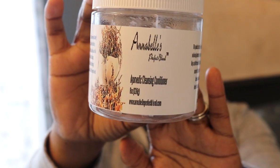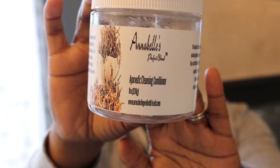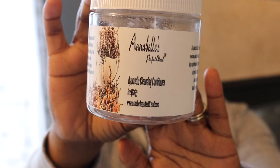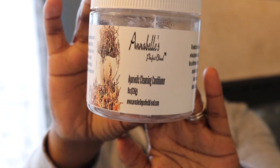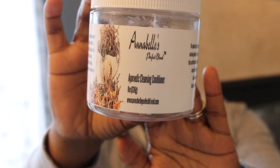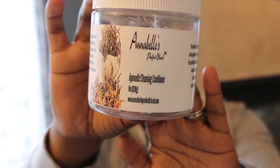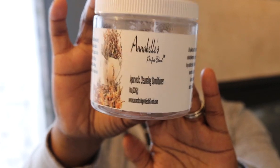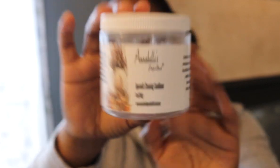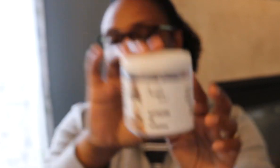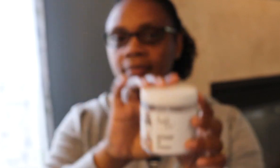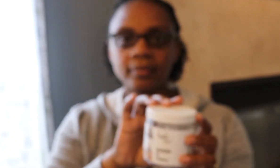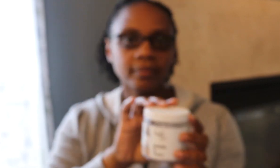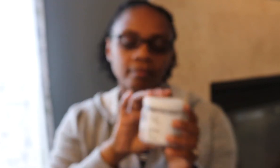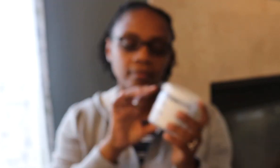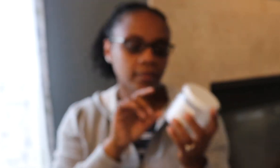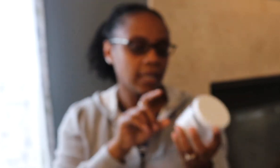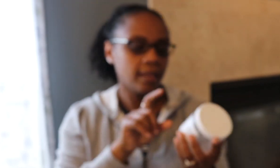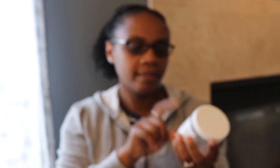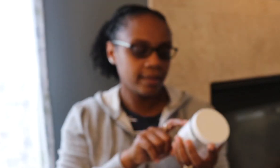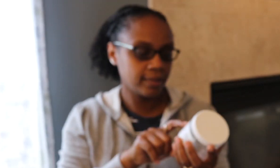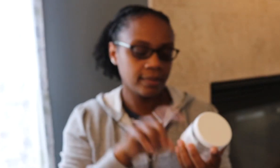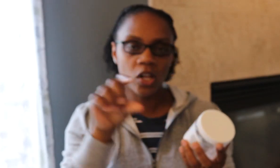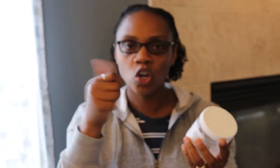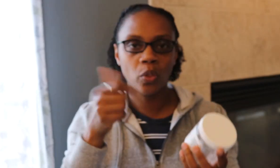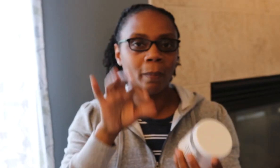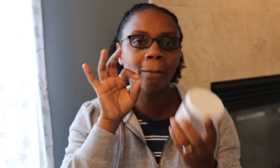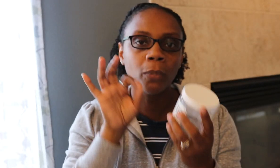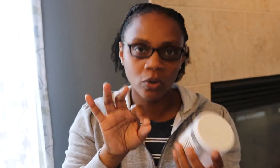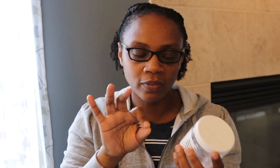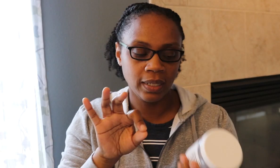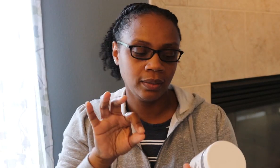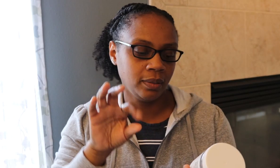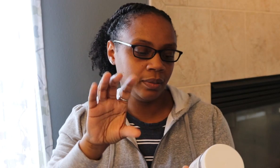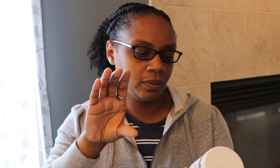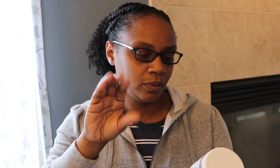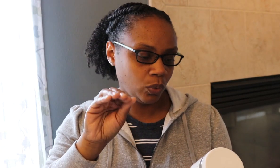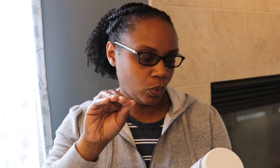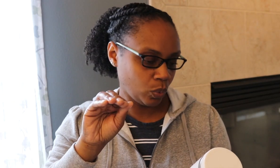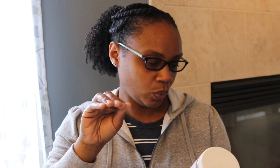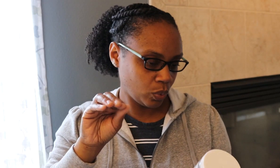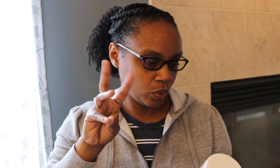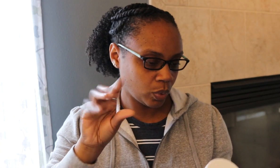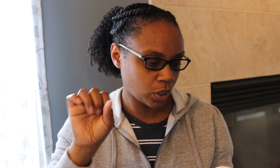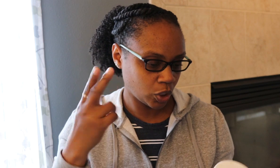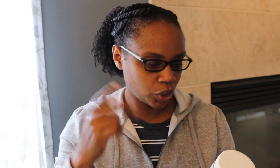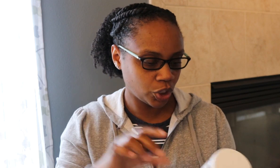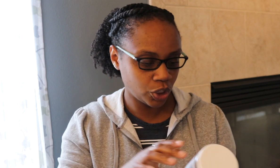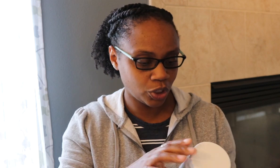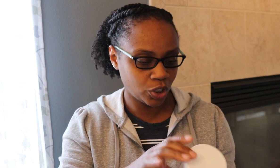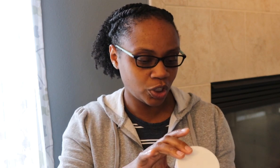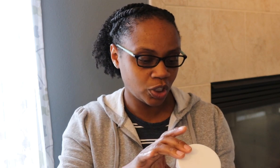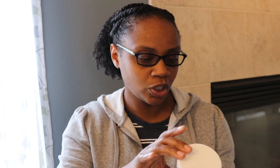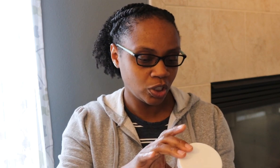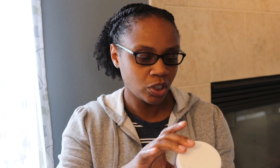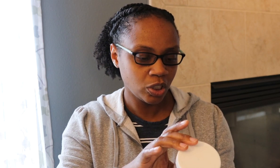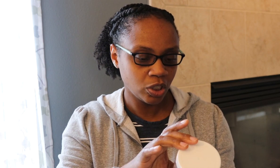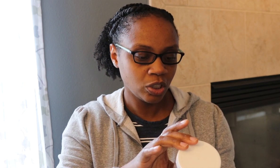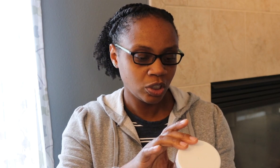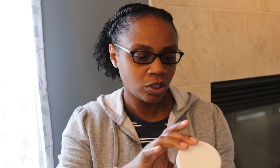This is Annabelle's Cleansing Conditioner. Um, excuse me, the Ayurvedic Conditioner. And this is a really good co